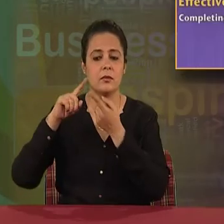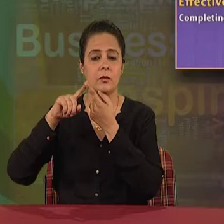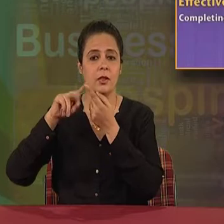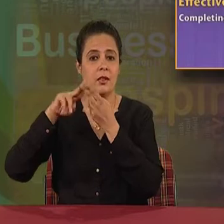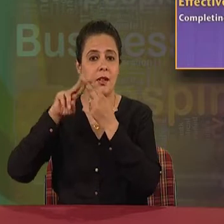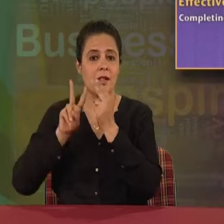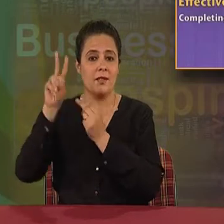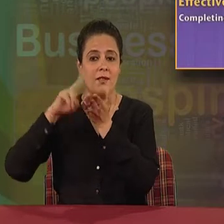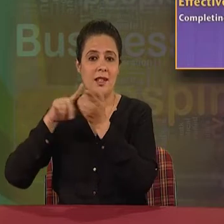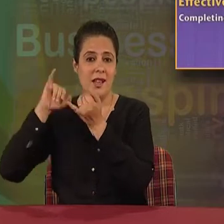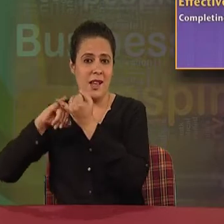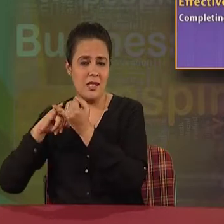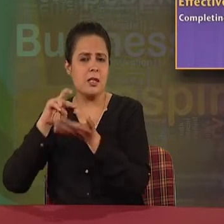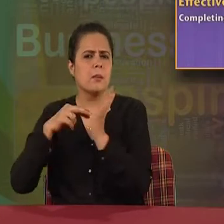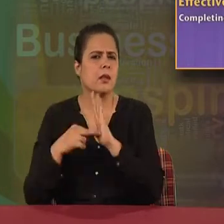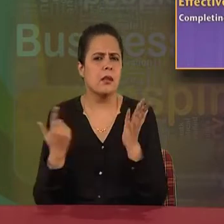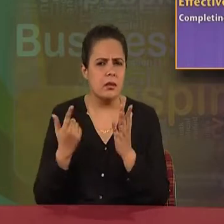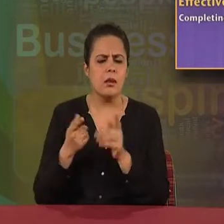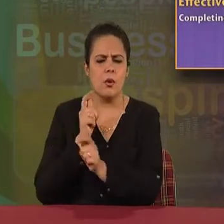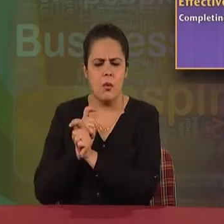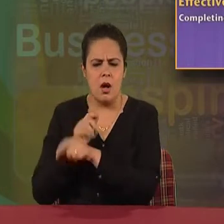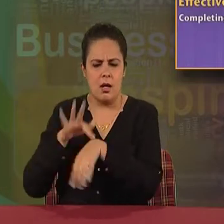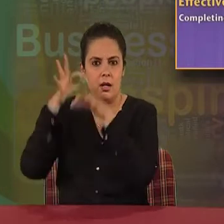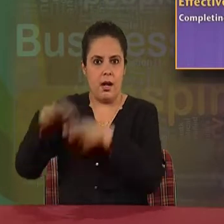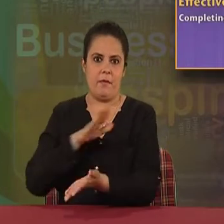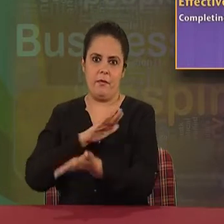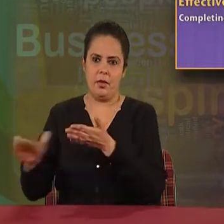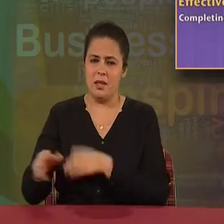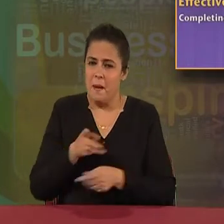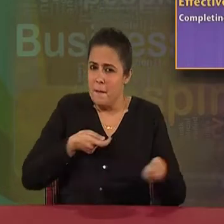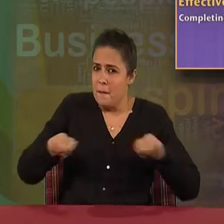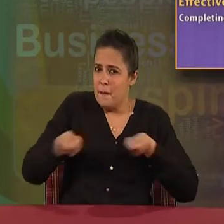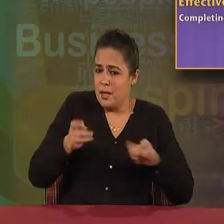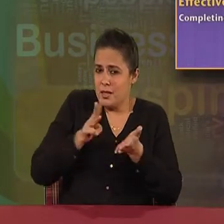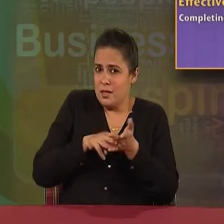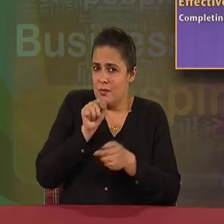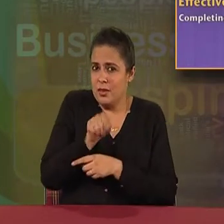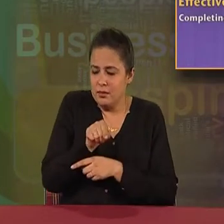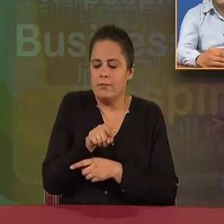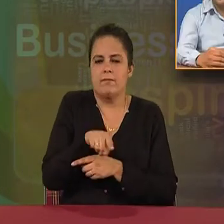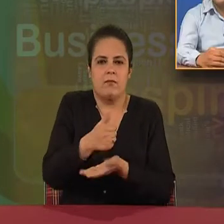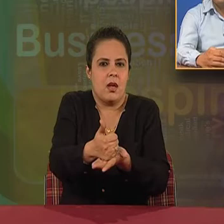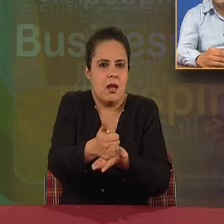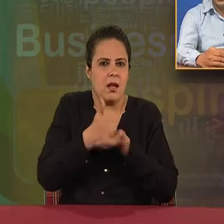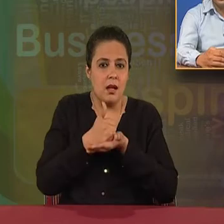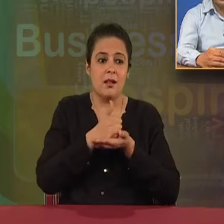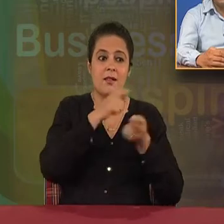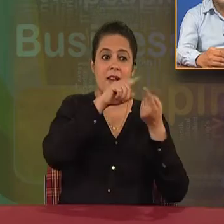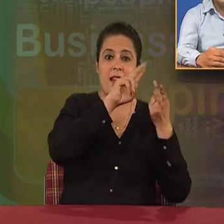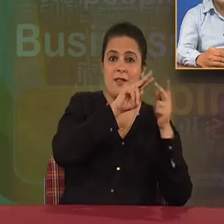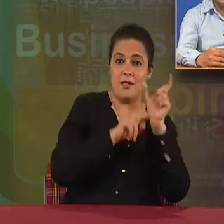Effectiveness means completing the task on time. And it is only the management which can help in achieving